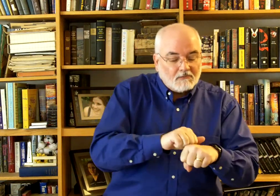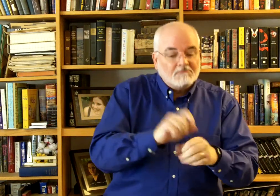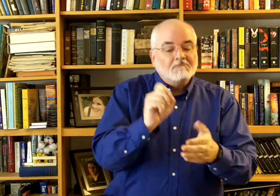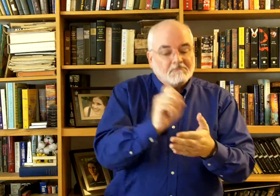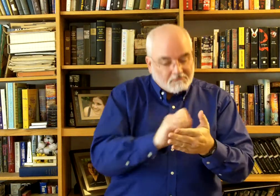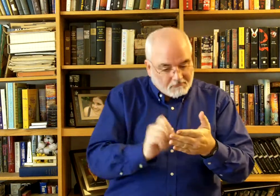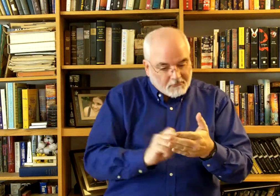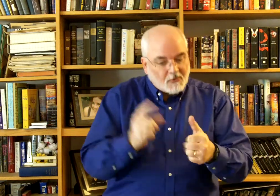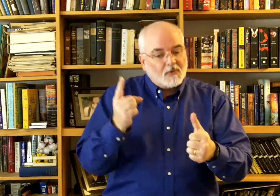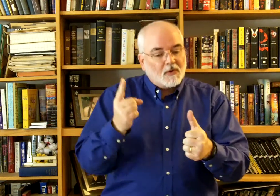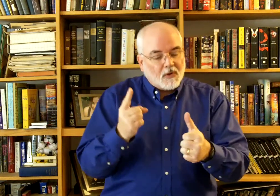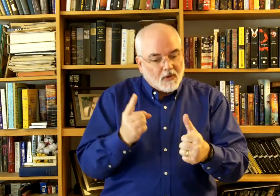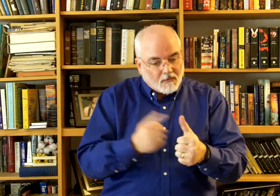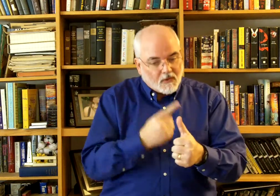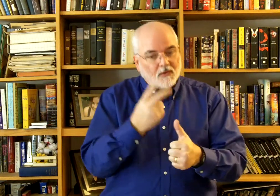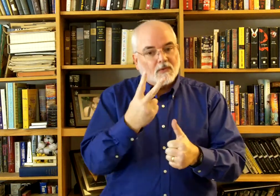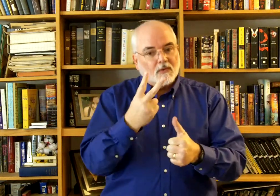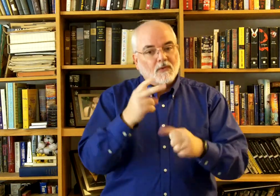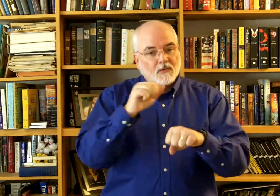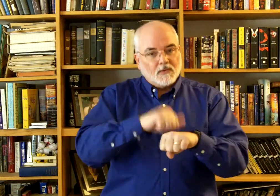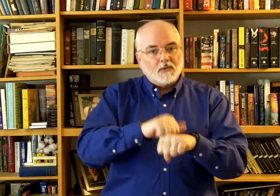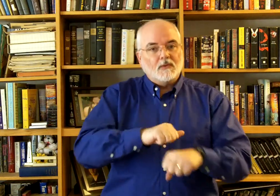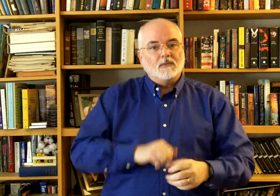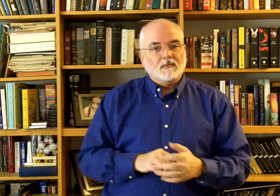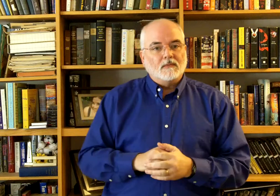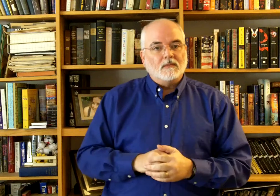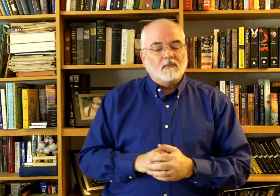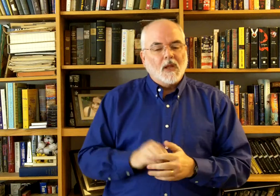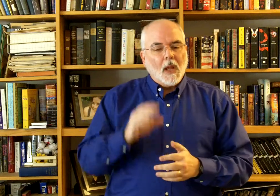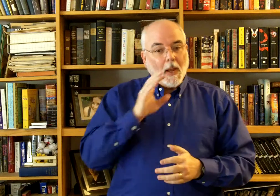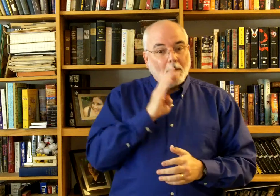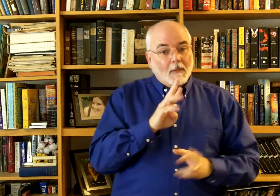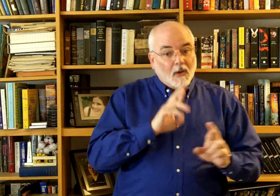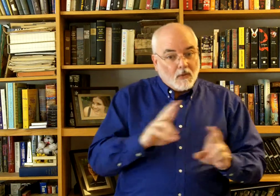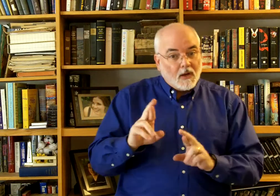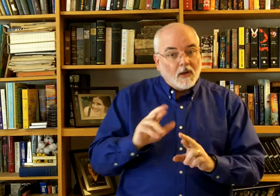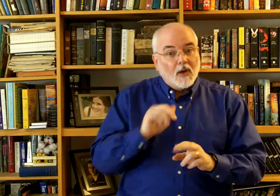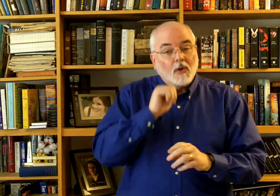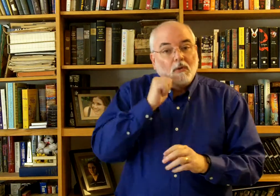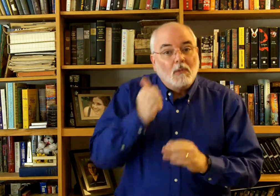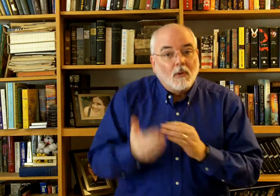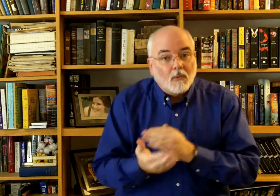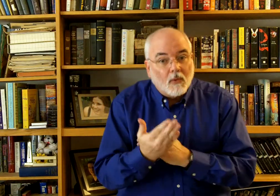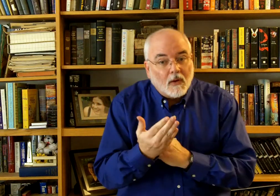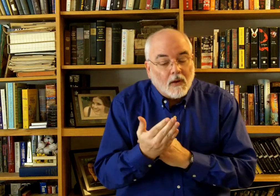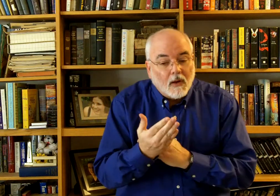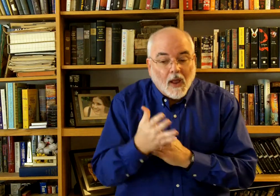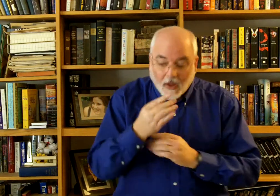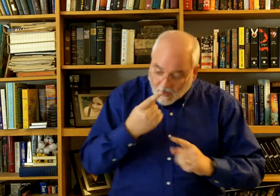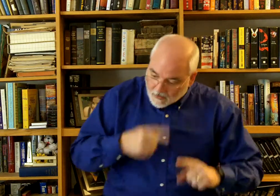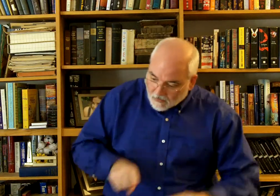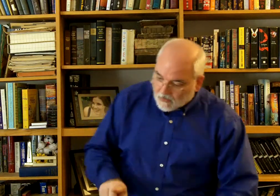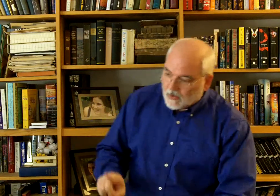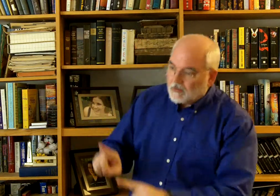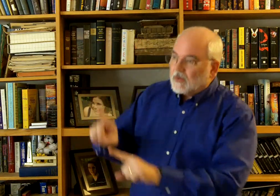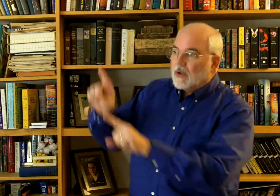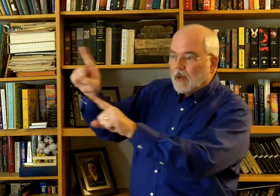the first two stones. Be ready tomorrow morning, and come up on Mount Sinai.